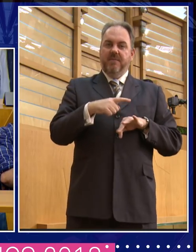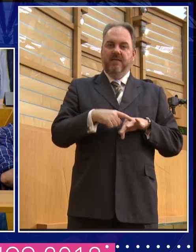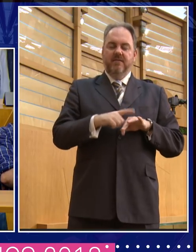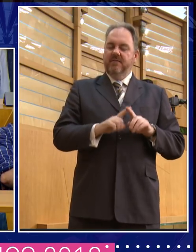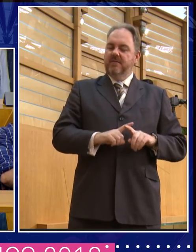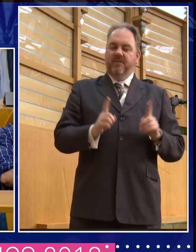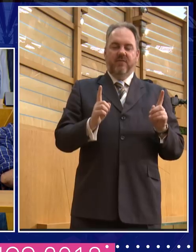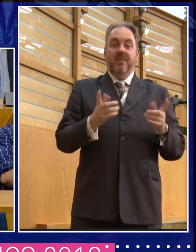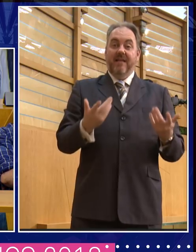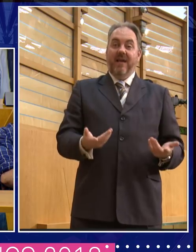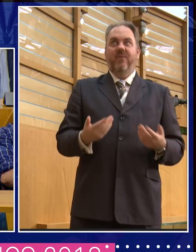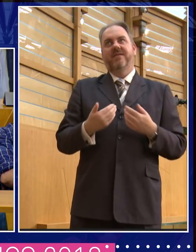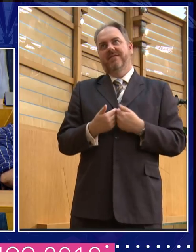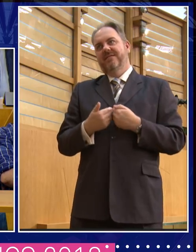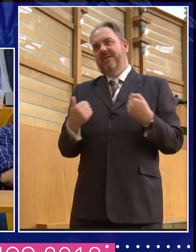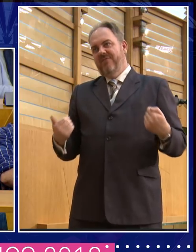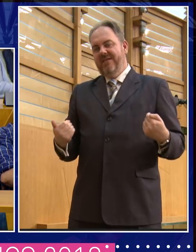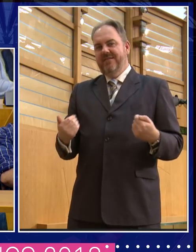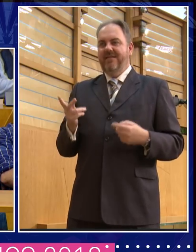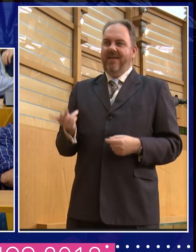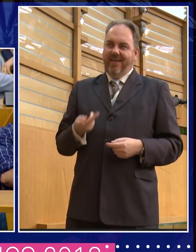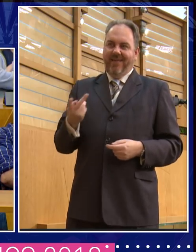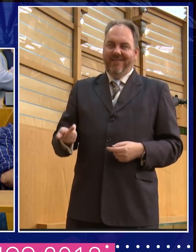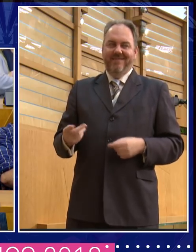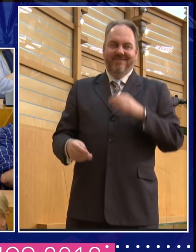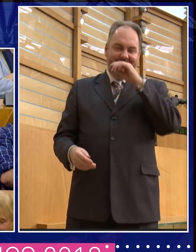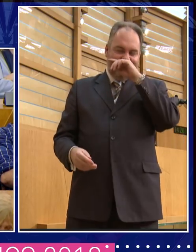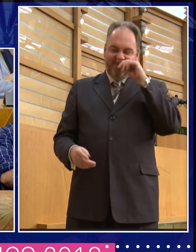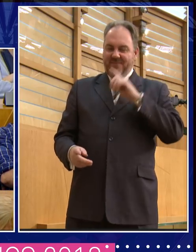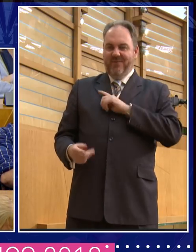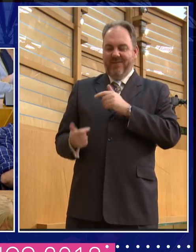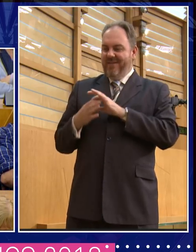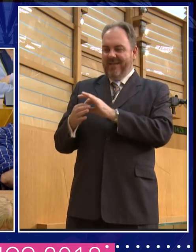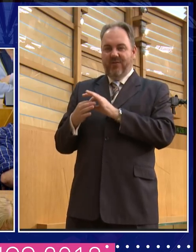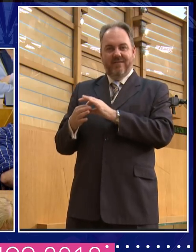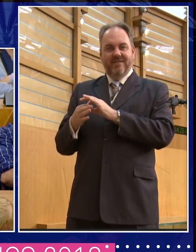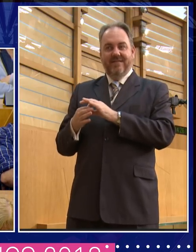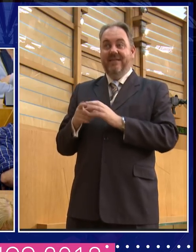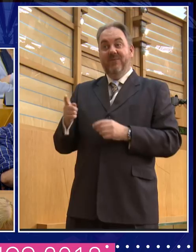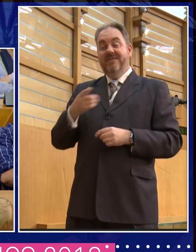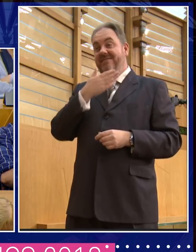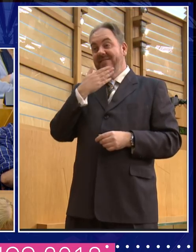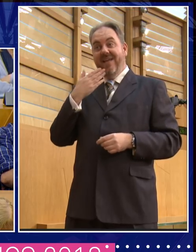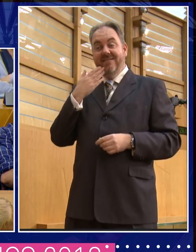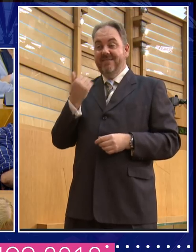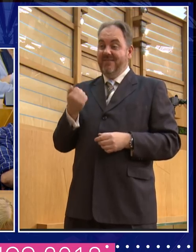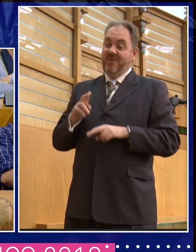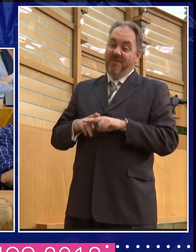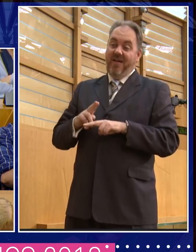we're separated again, because we kind of really getting it on. know, it's just, he was useful and he's quite happy. He's a father and my three sons. And